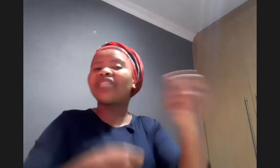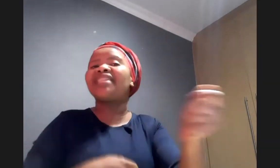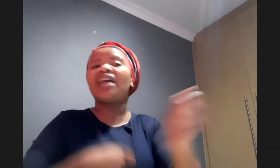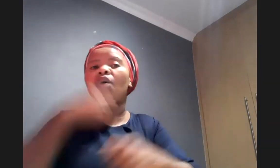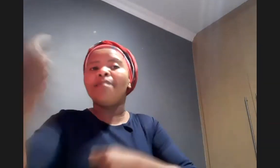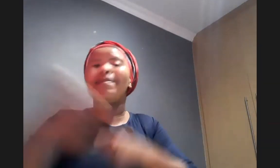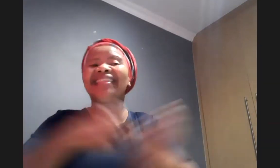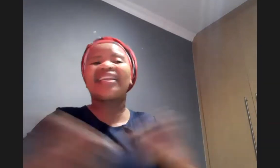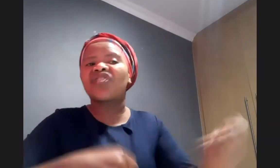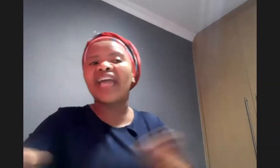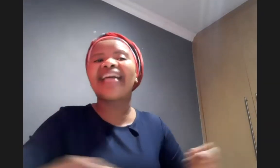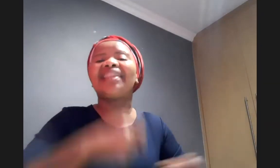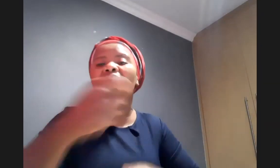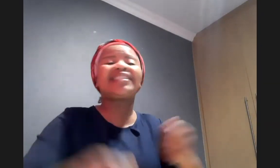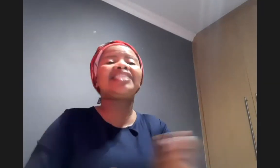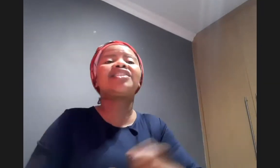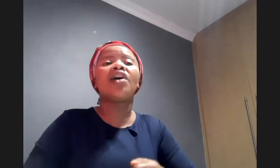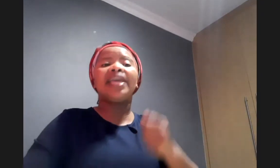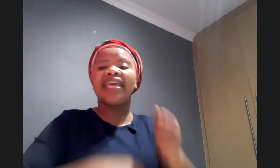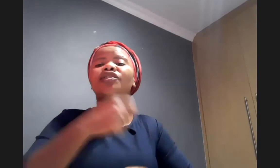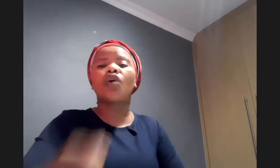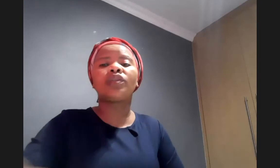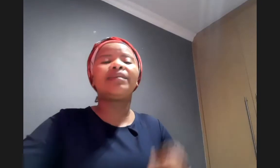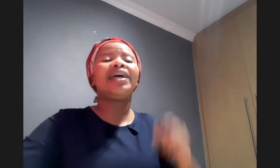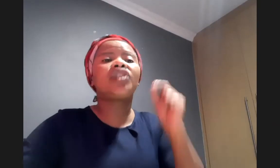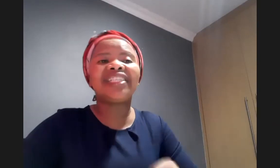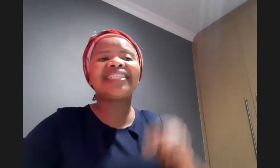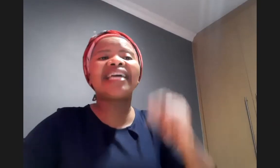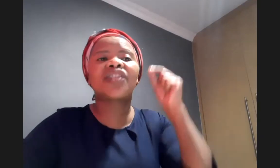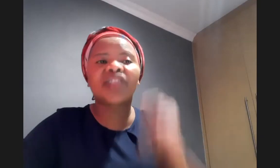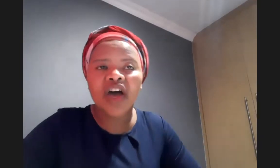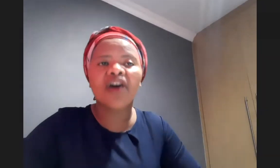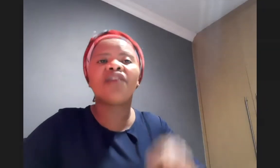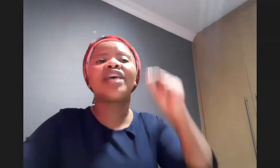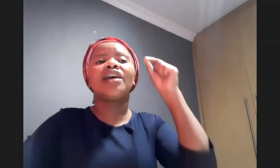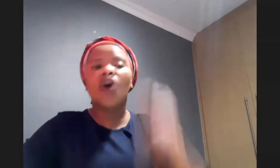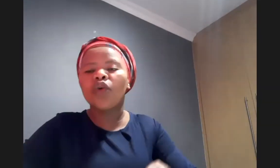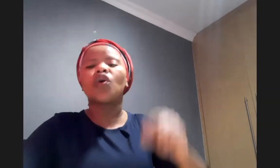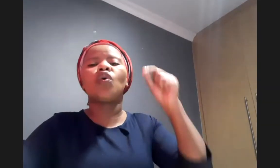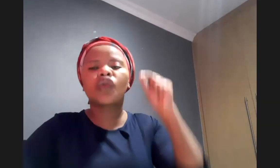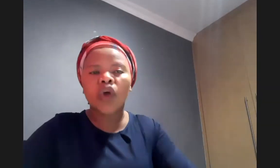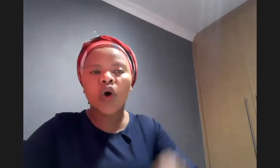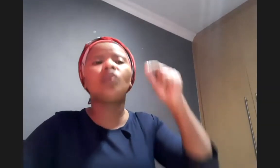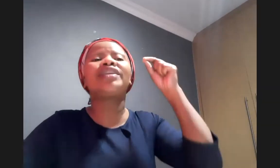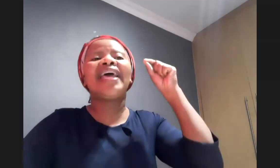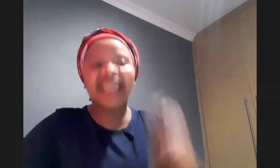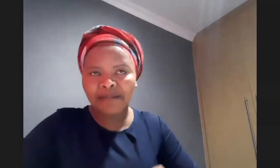just now make the exchange otherwise he served he had sold him jesus served those who sold him